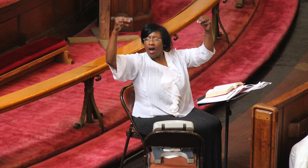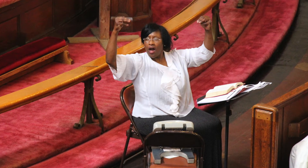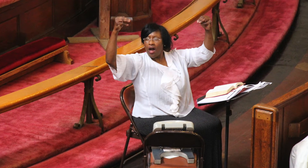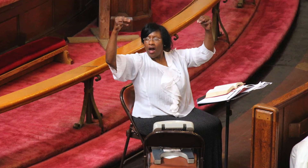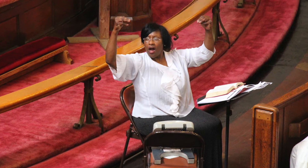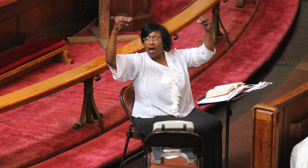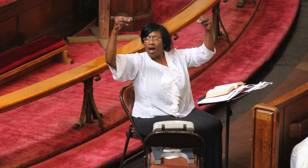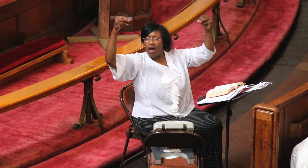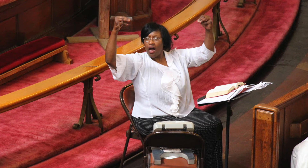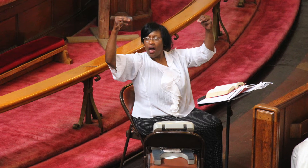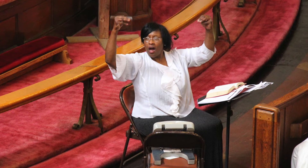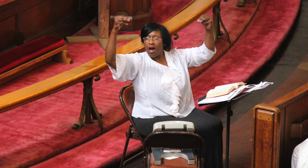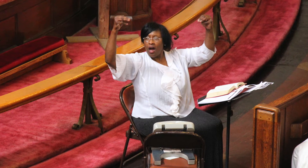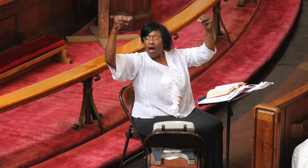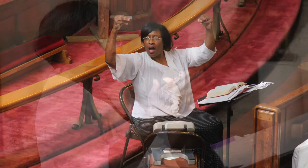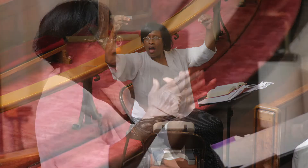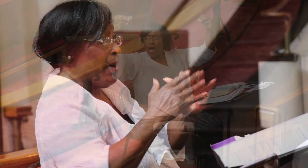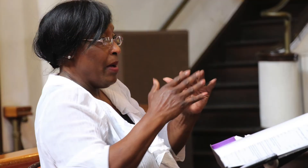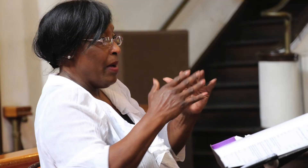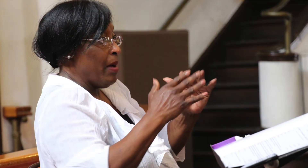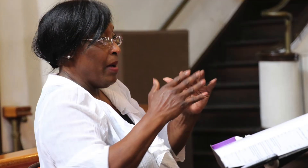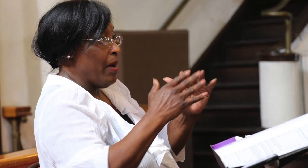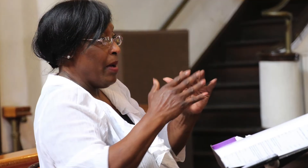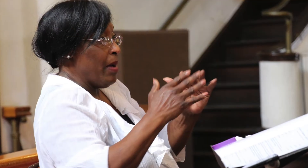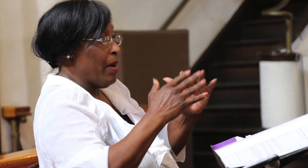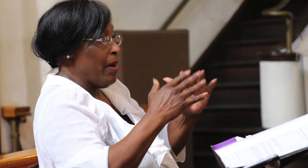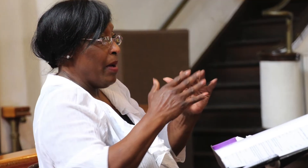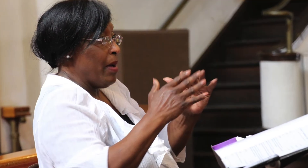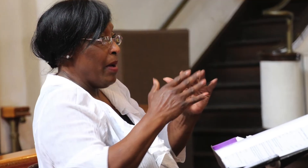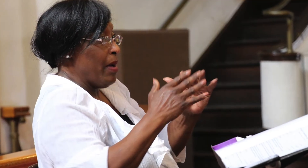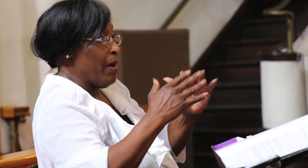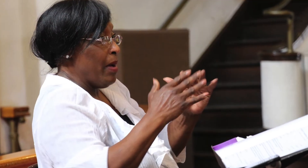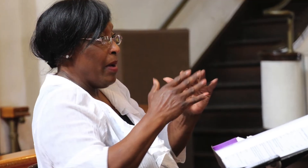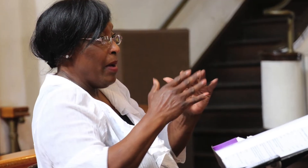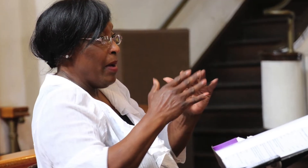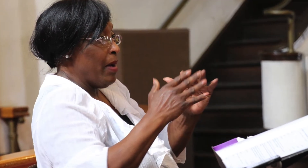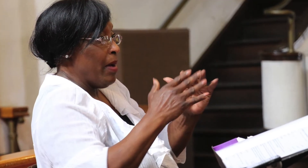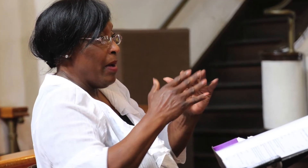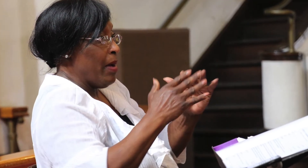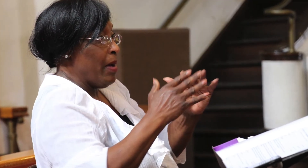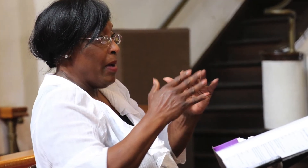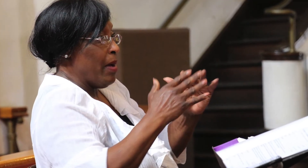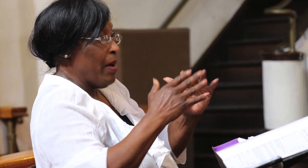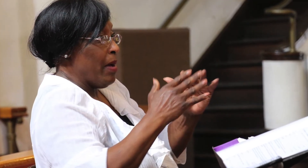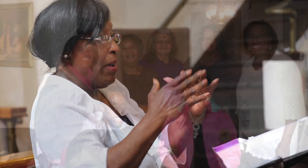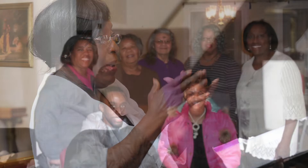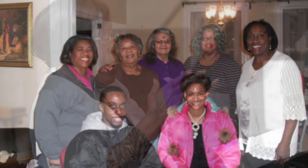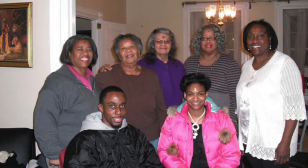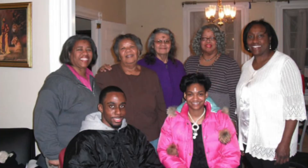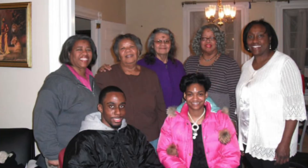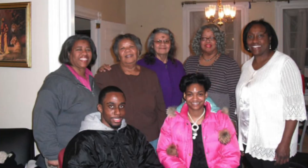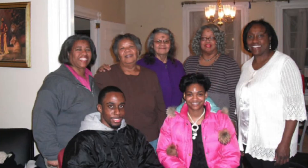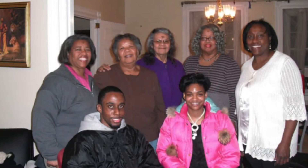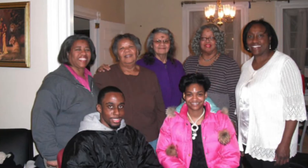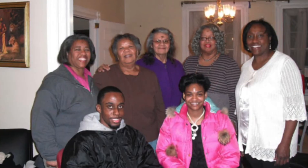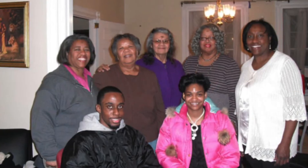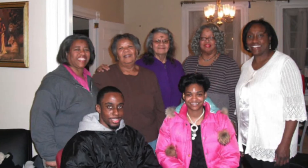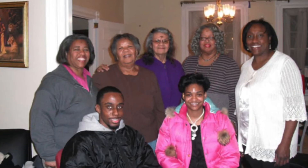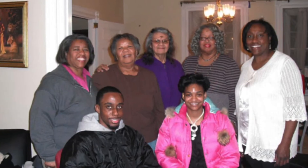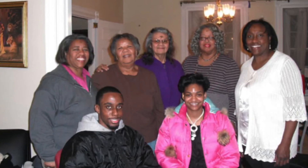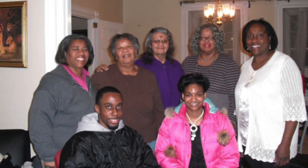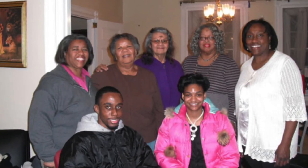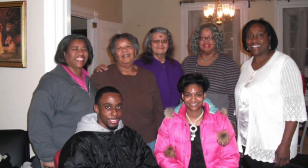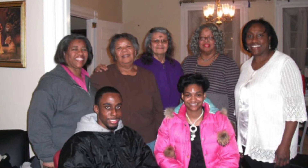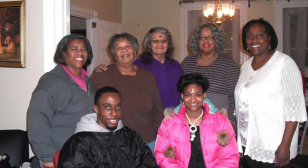desire is to minister to and advocate for her community. In her ministry, it's as she